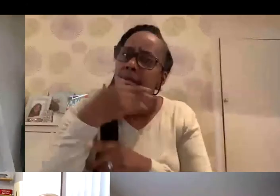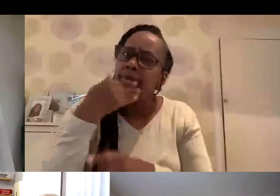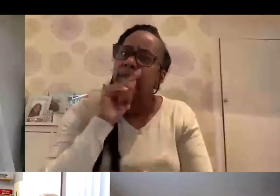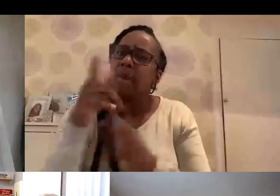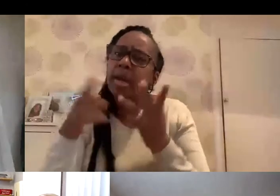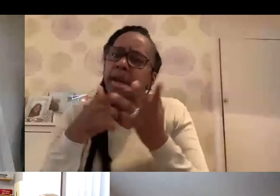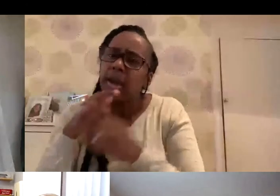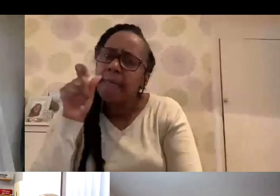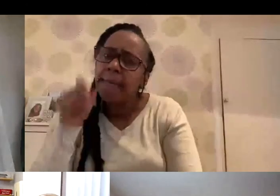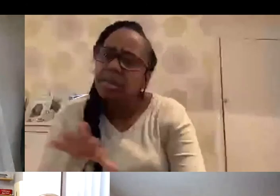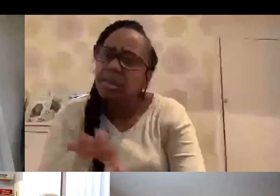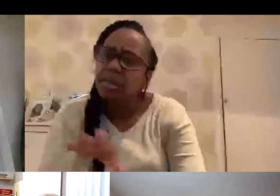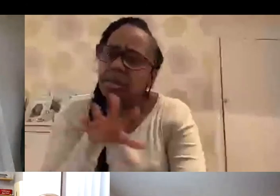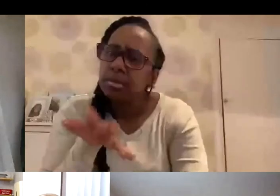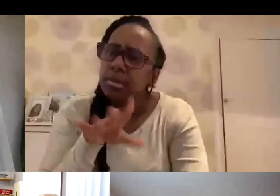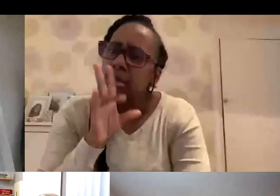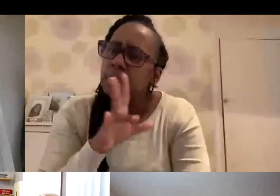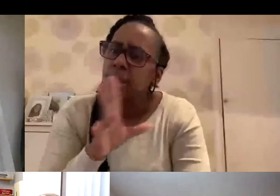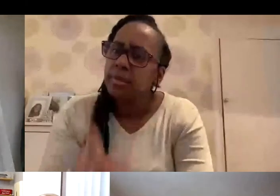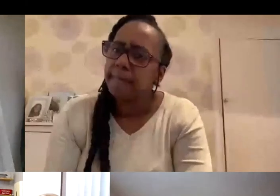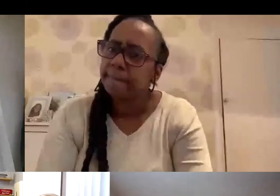seen you be able to unmute yourself, so I'm not sure.